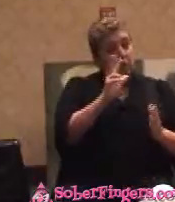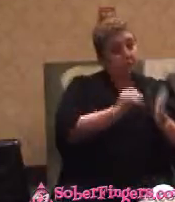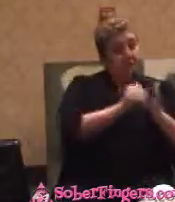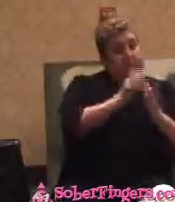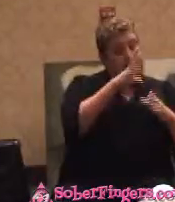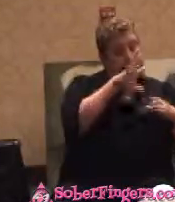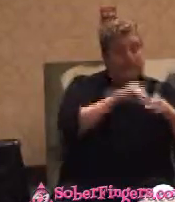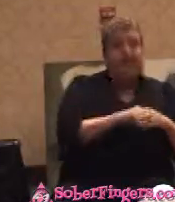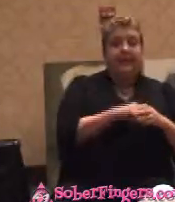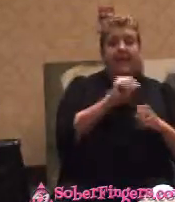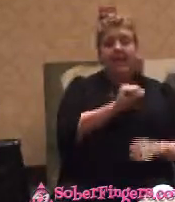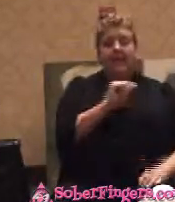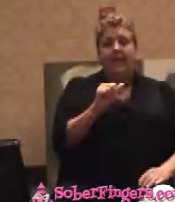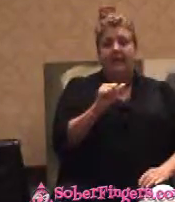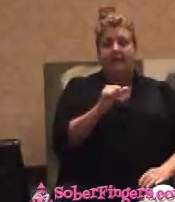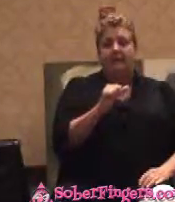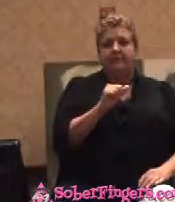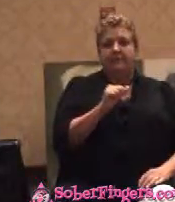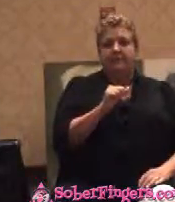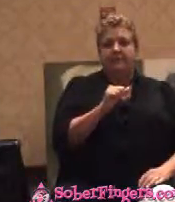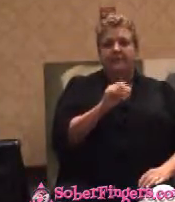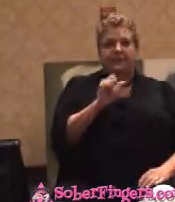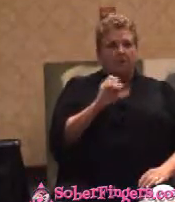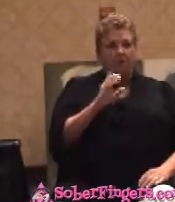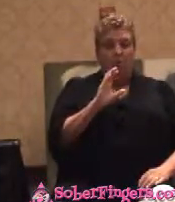There's a great field, hunting field out there. not hard.